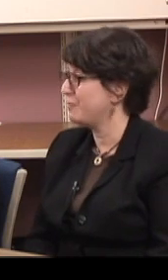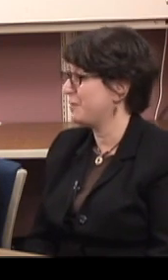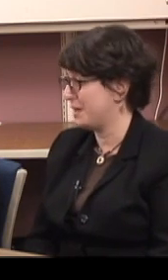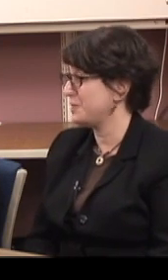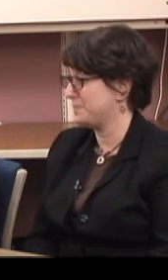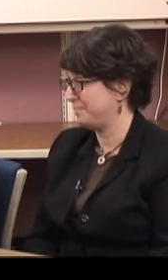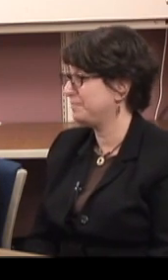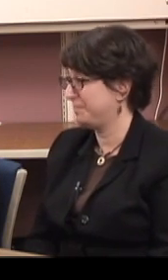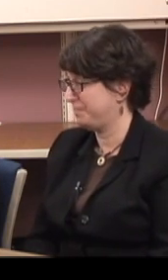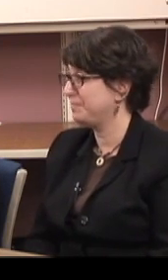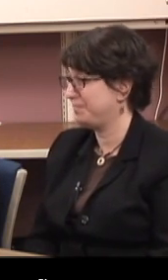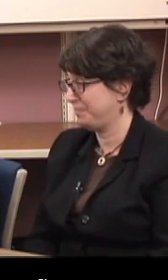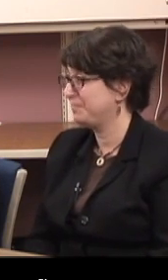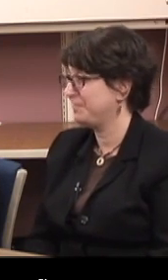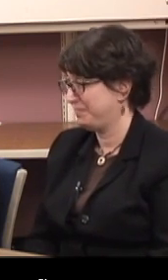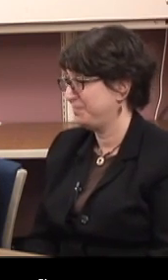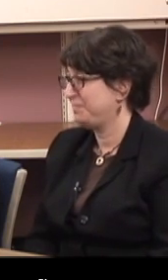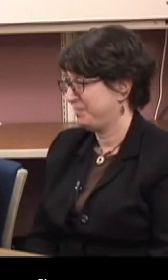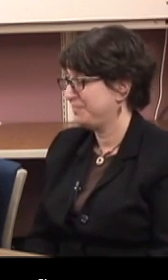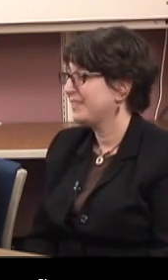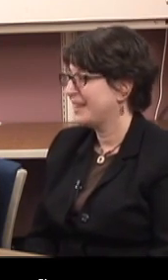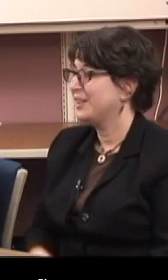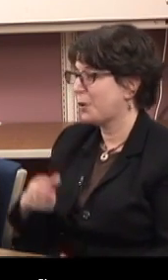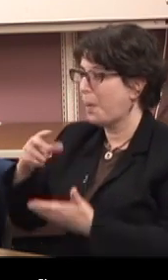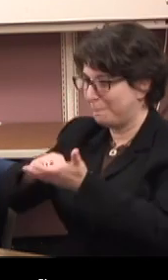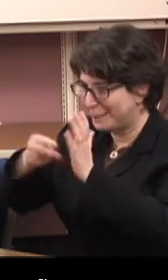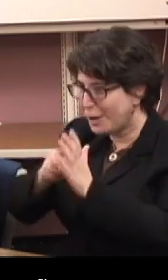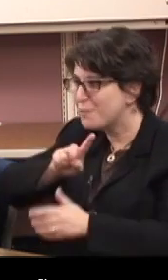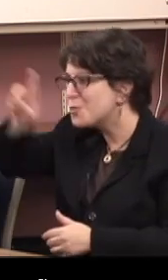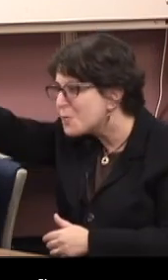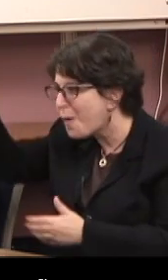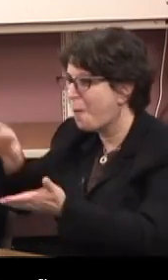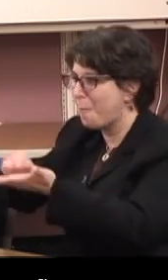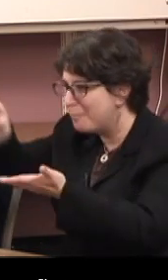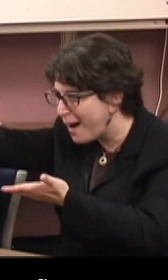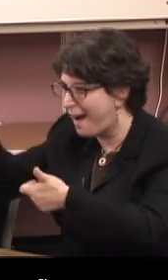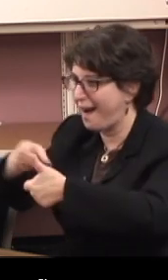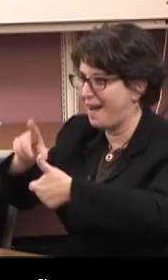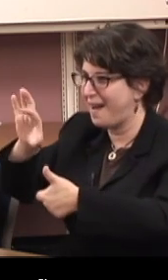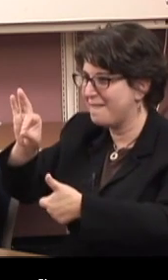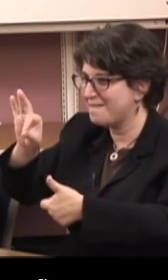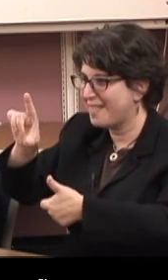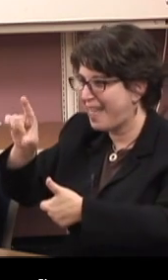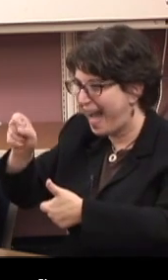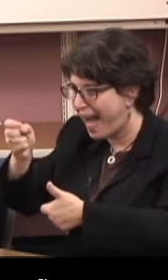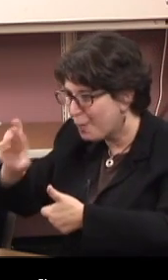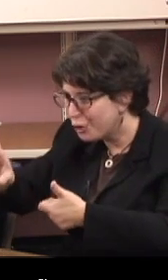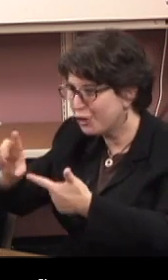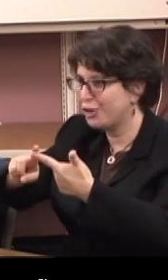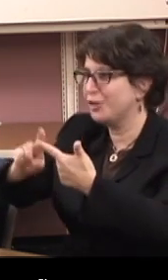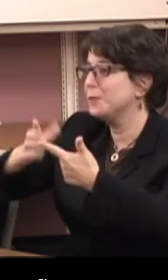That's what I really want to do. Yes. So, you're going to go get some flour and some sugar and salt.